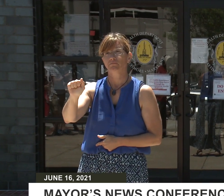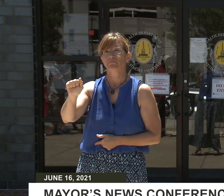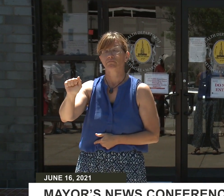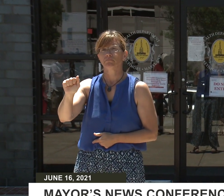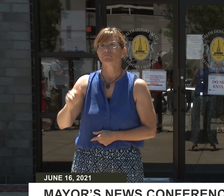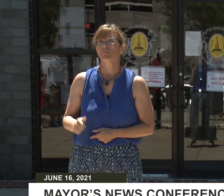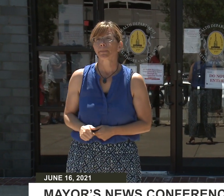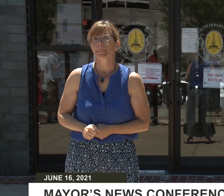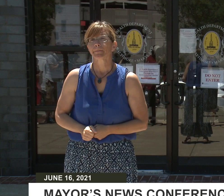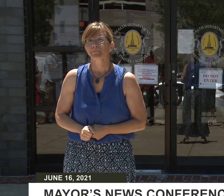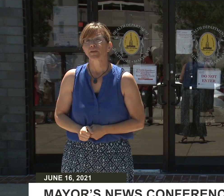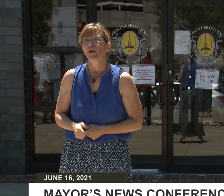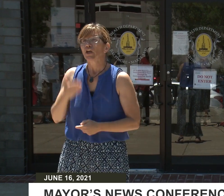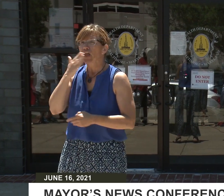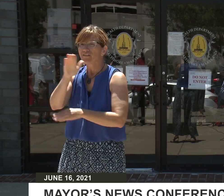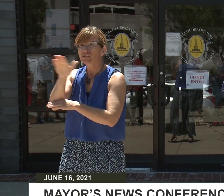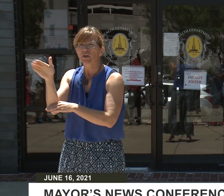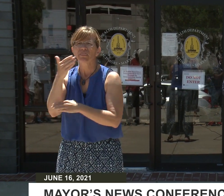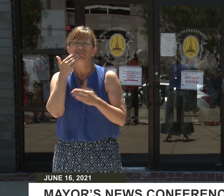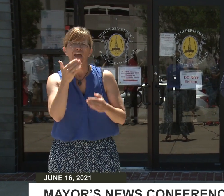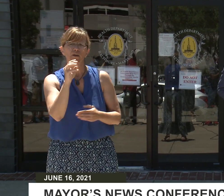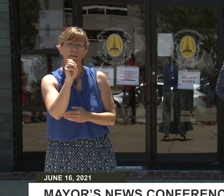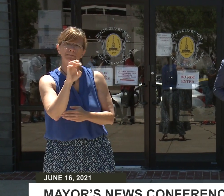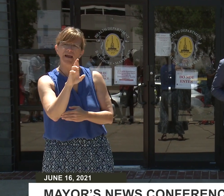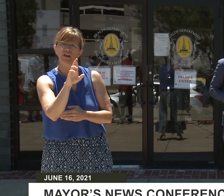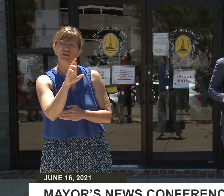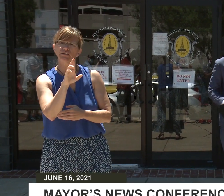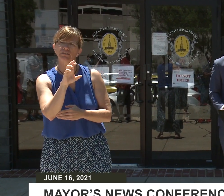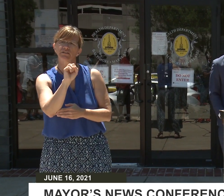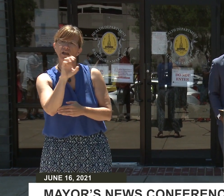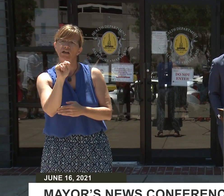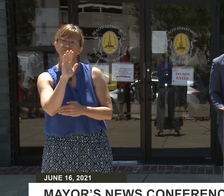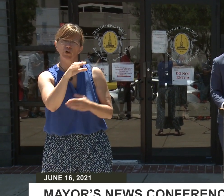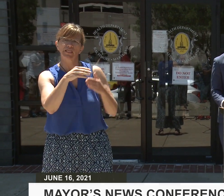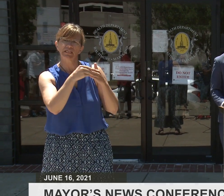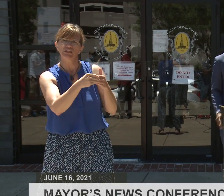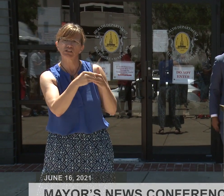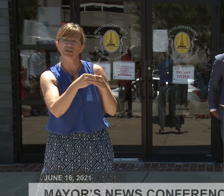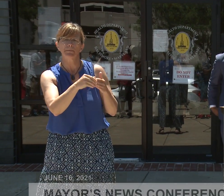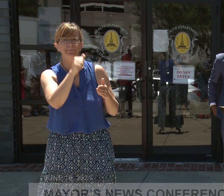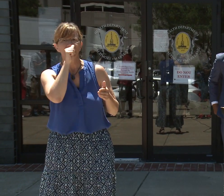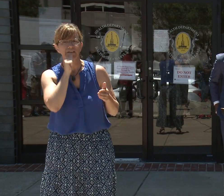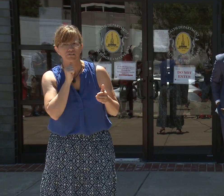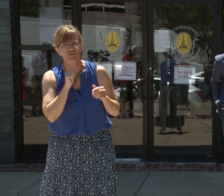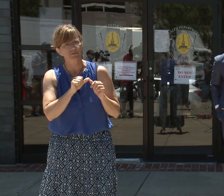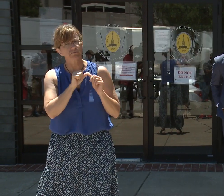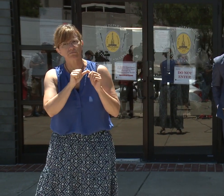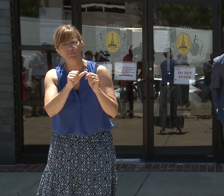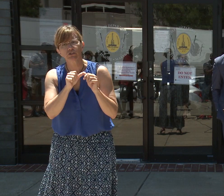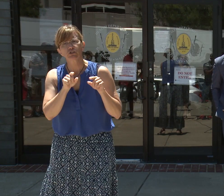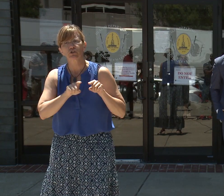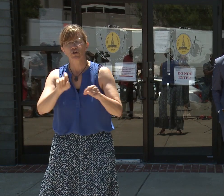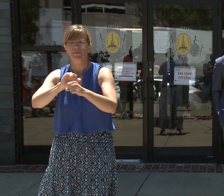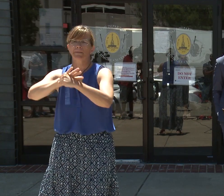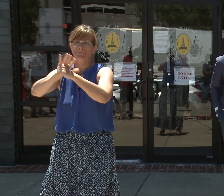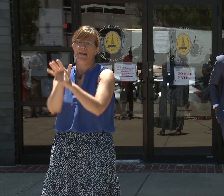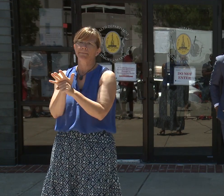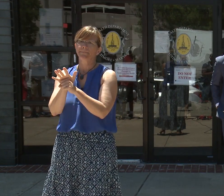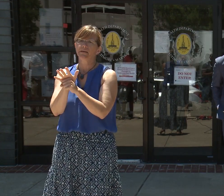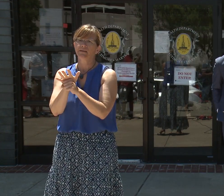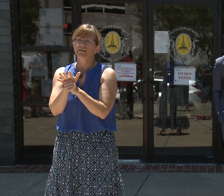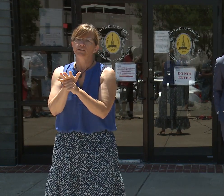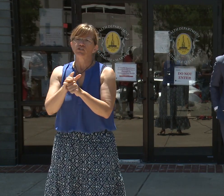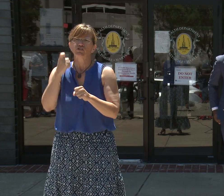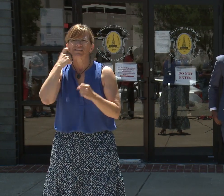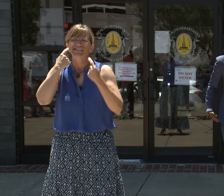Good afternoon, and thank you, Mayor Scott, for your continued and steady leadership during the pandemic. As Mayor Scott mentioned, we've made incredible